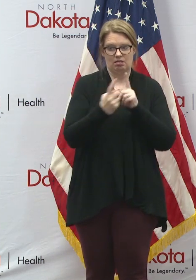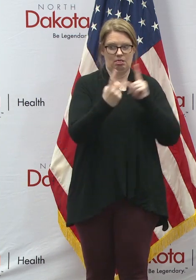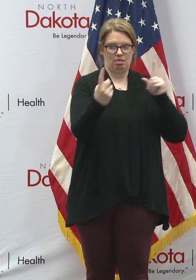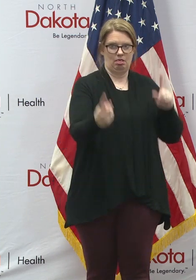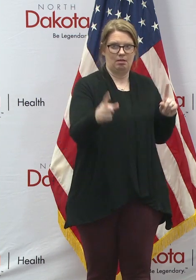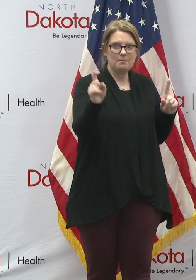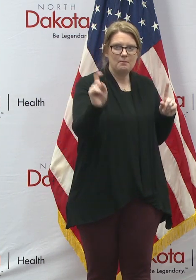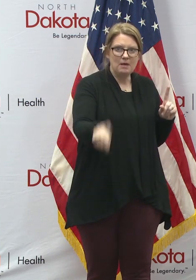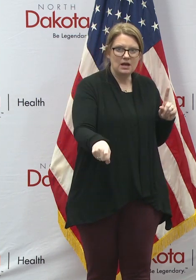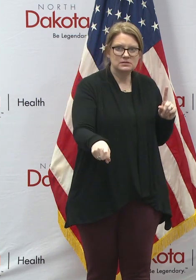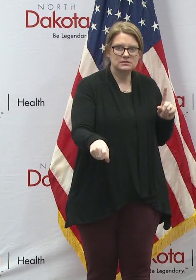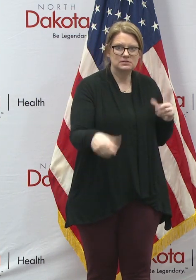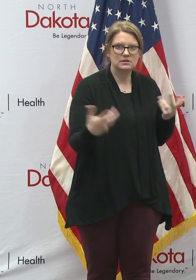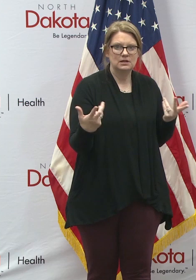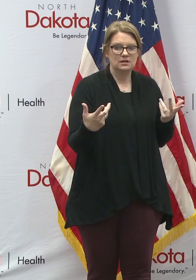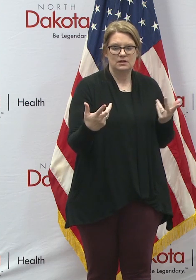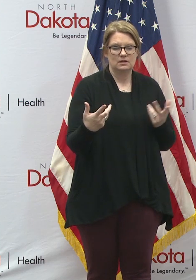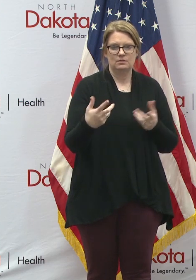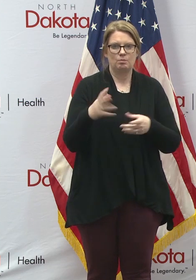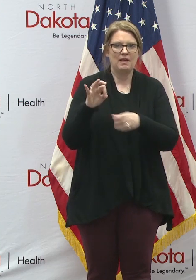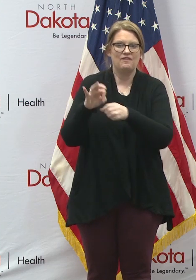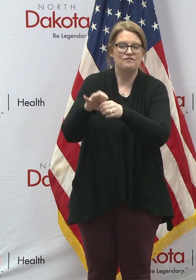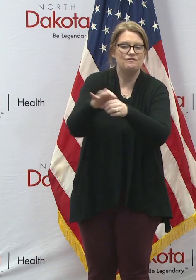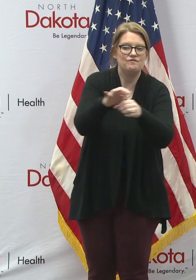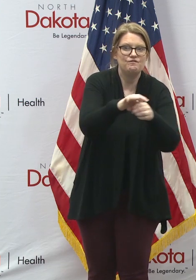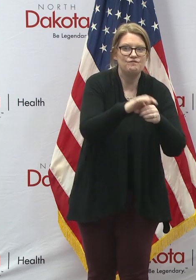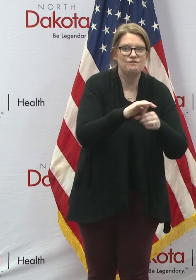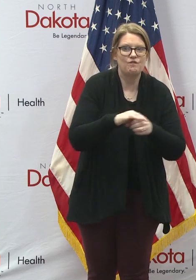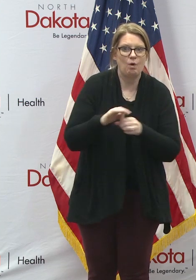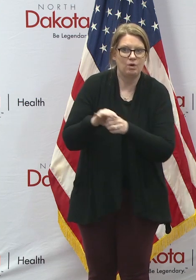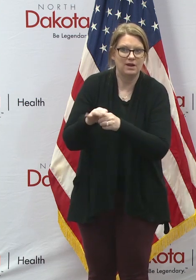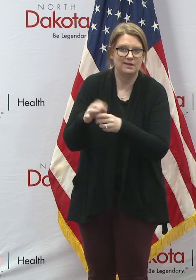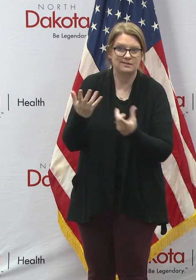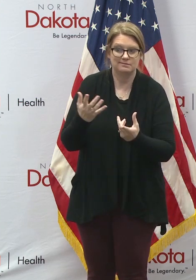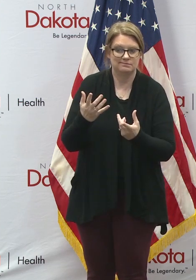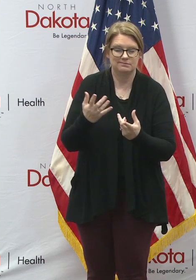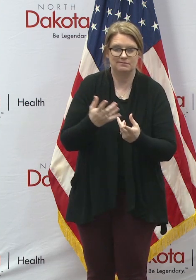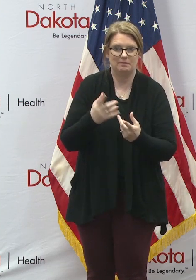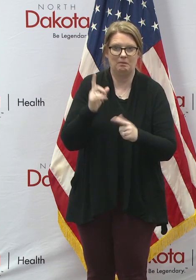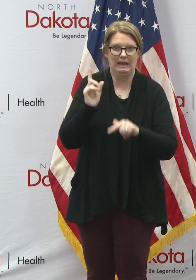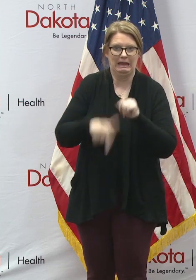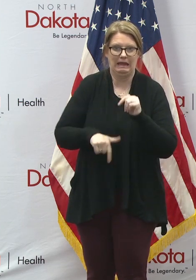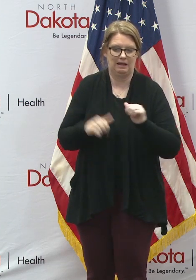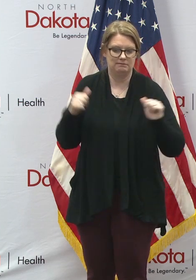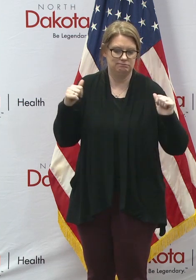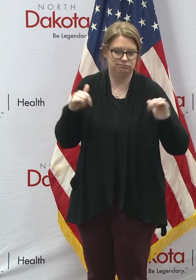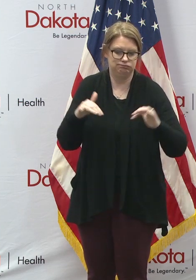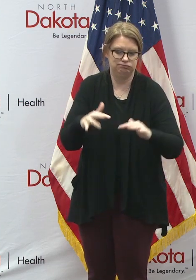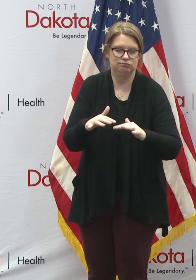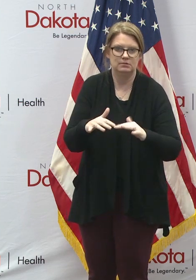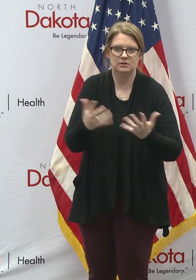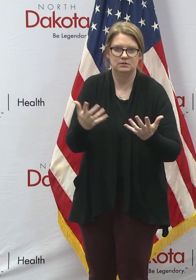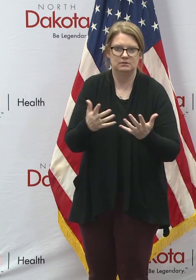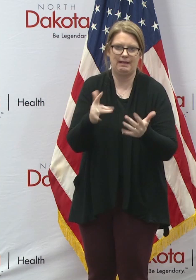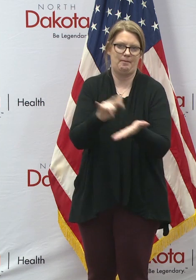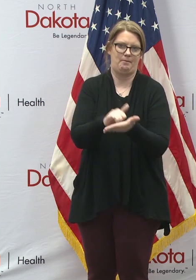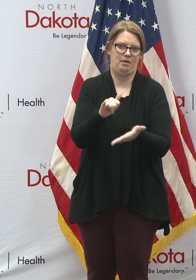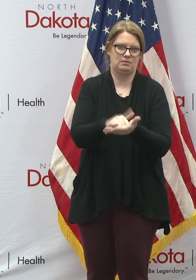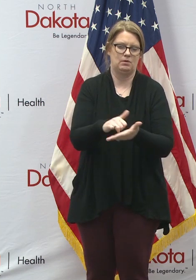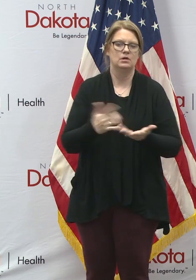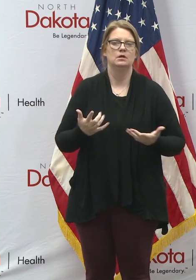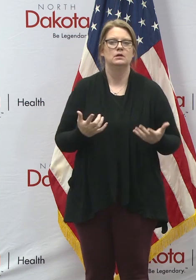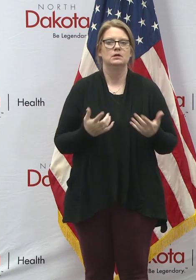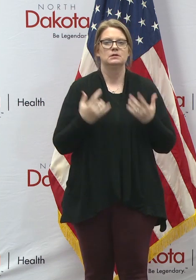comply with those recommendations the way we currently do polling, particularly in many of our larger cities. So in collaboration